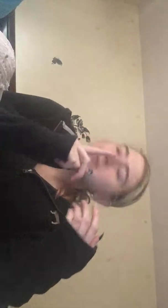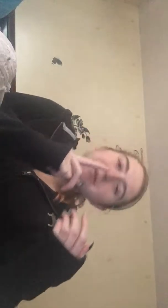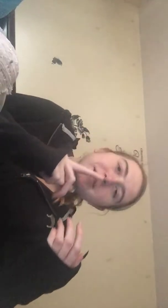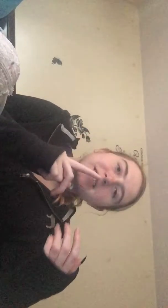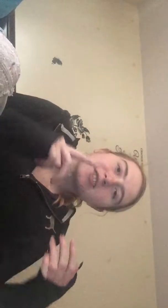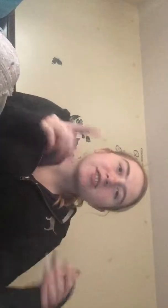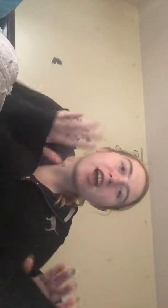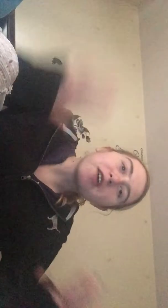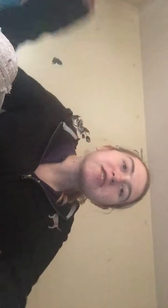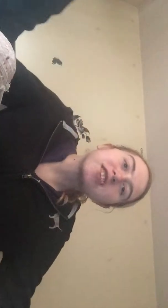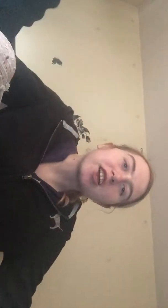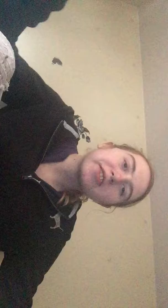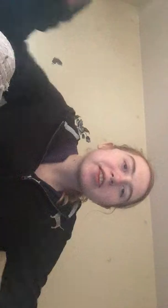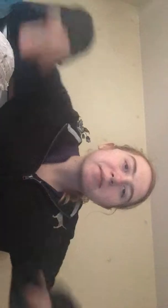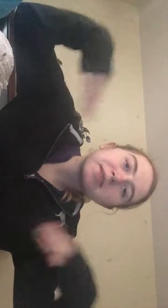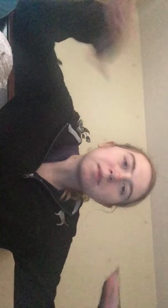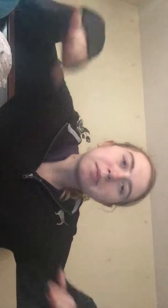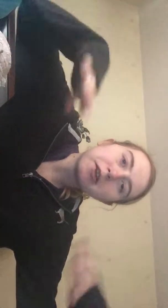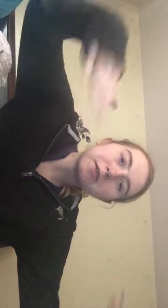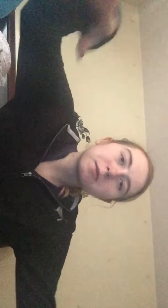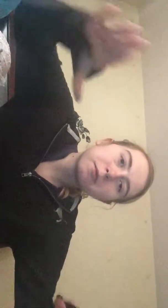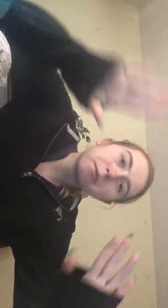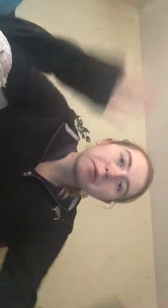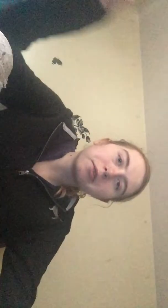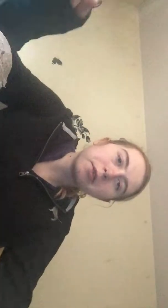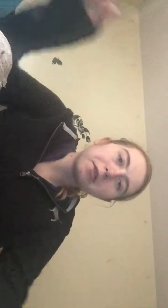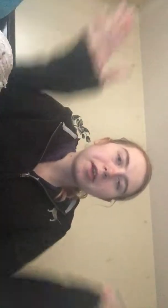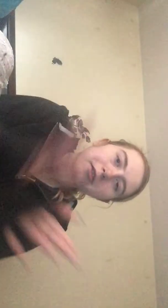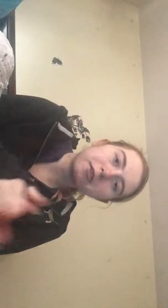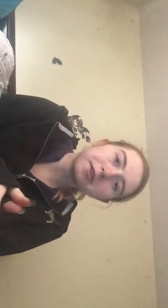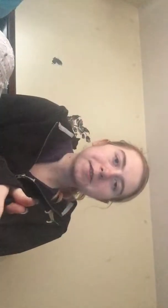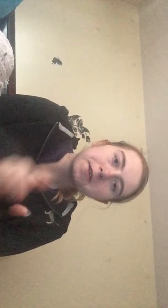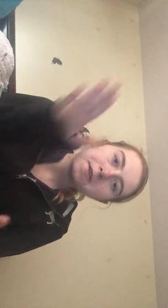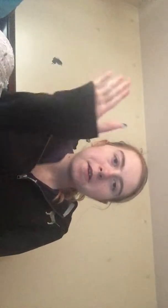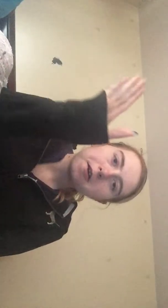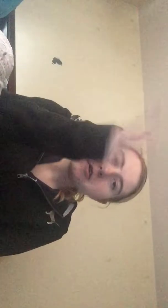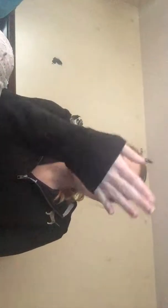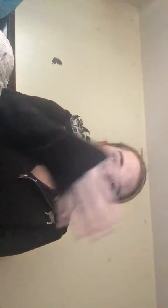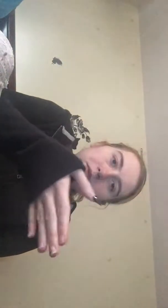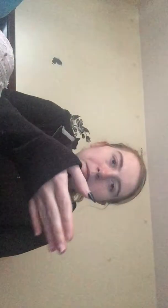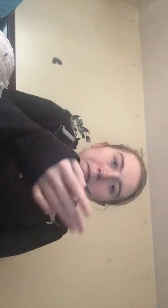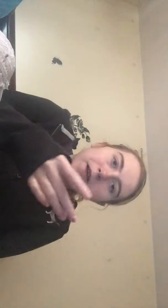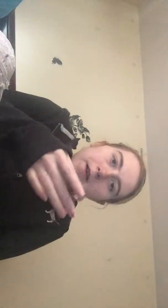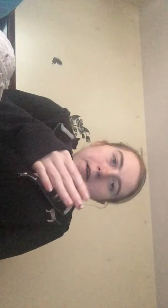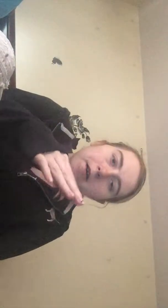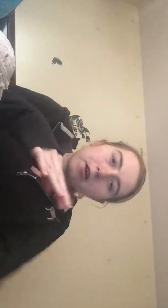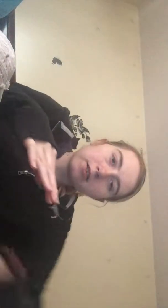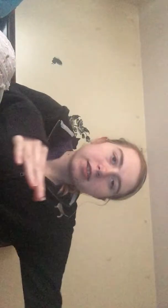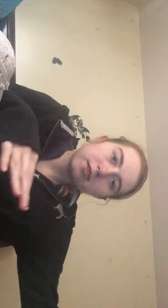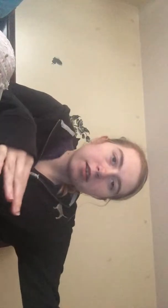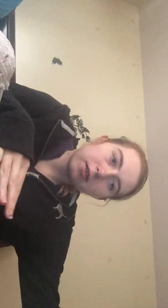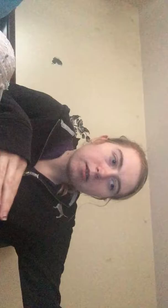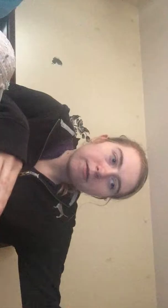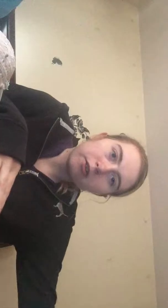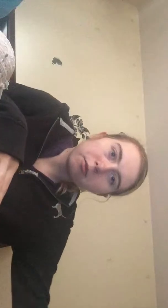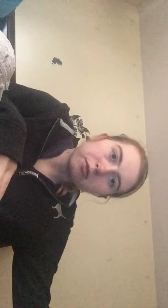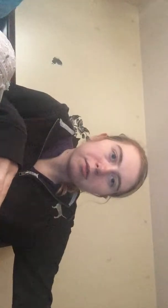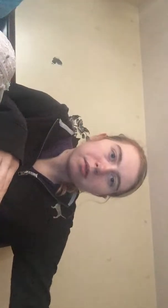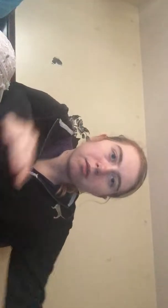and my sister I was terrified because my parents were both in like this haunted me uh haunted like firm or something